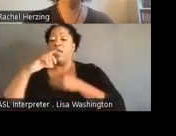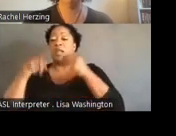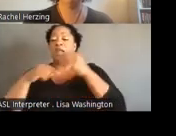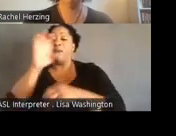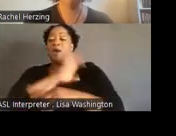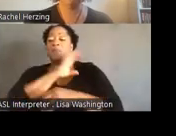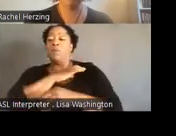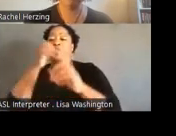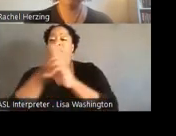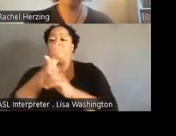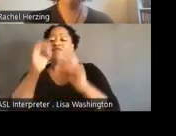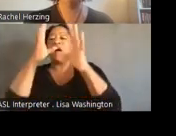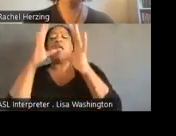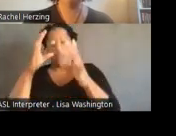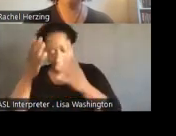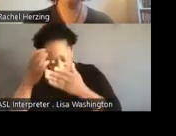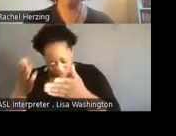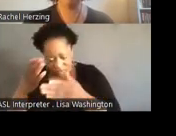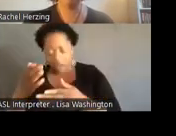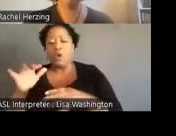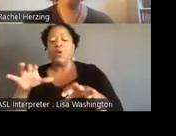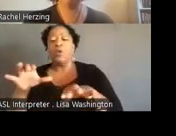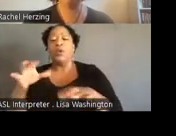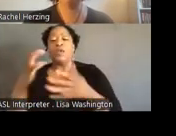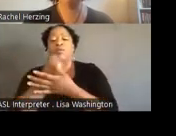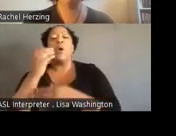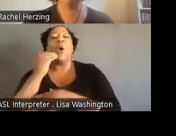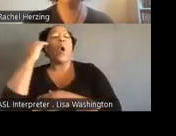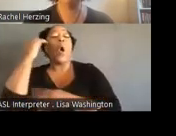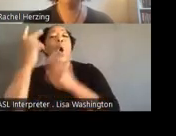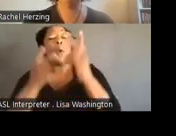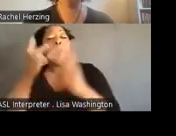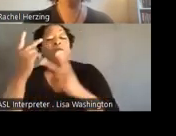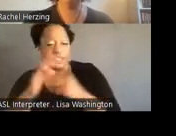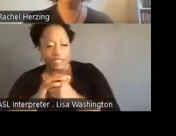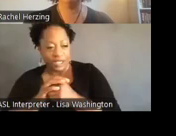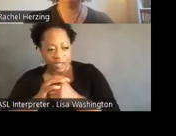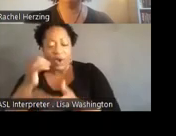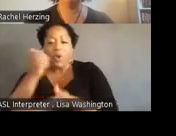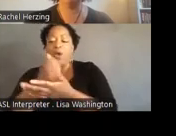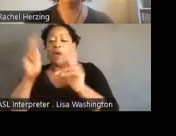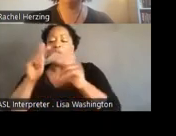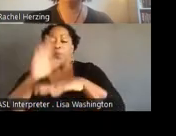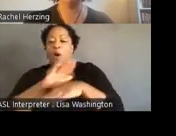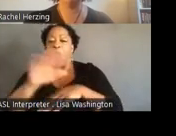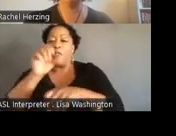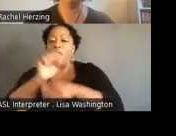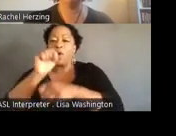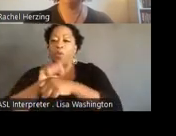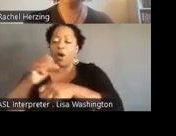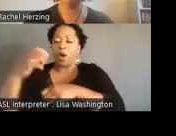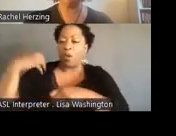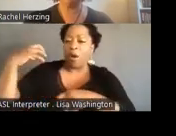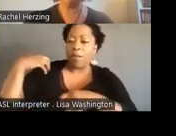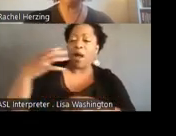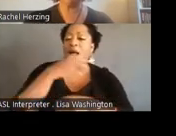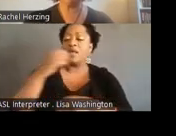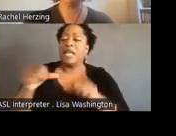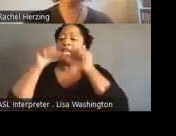We did home visits. We did advocacy with people's employers, and we did ongoing jail and prison support.